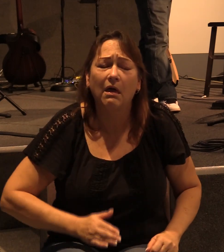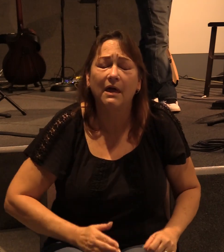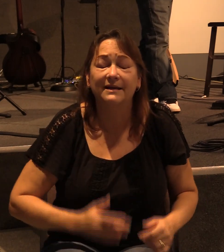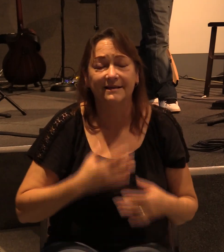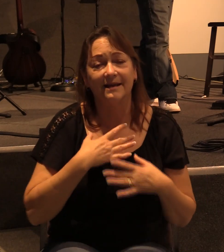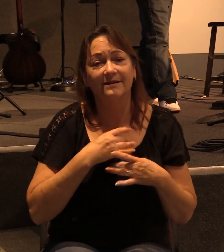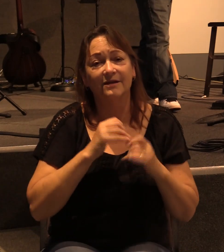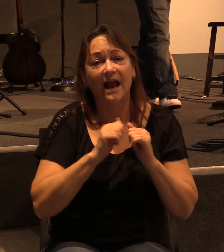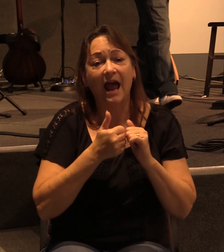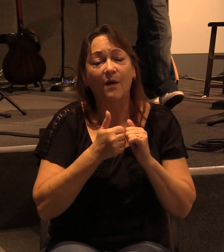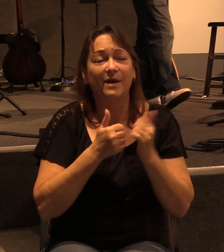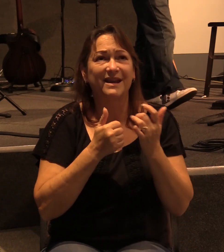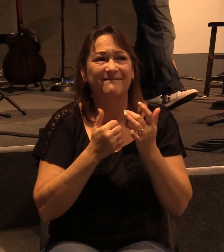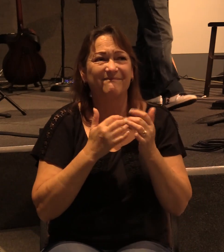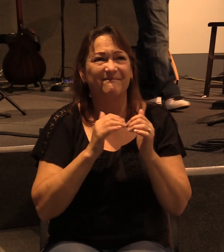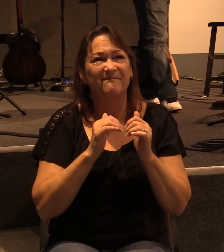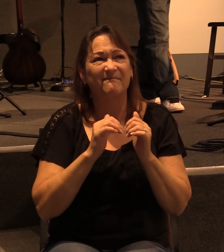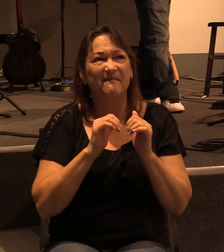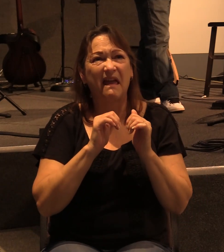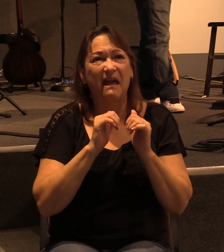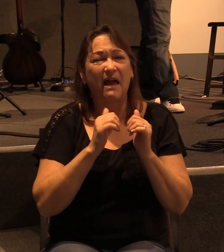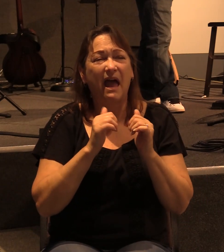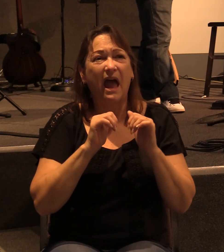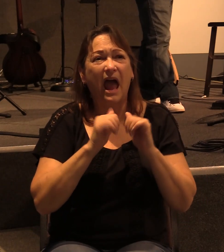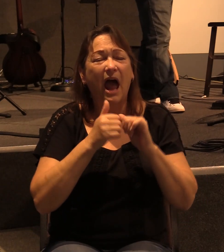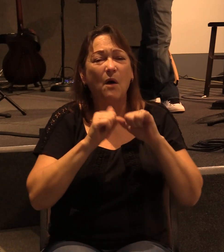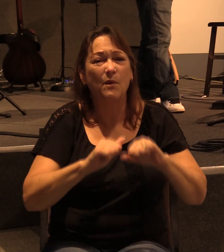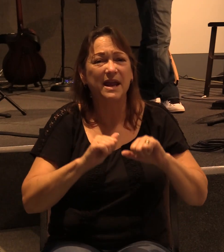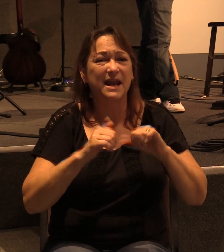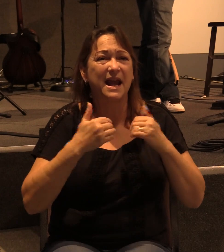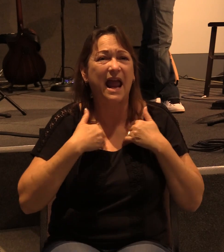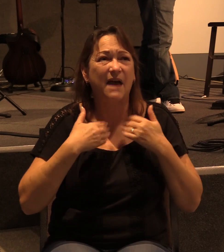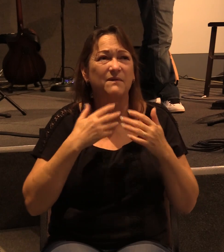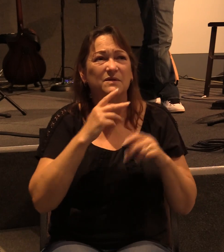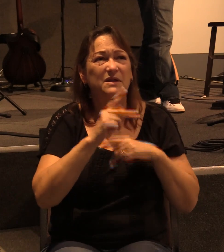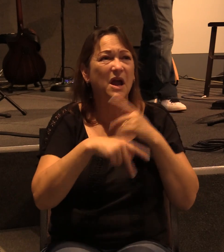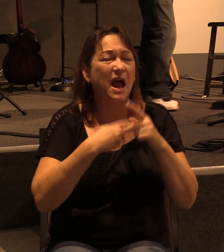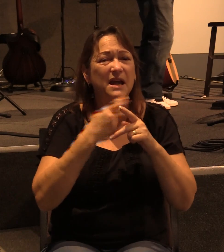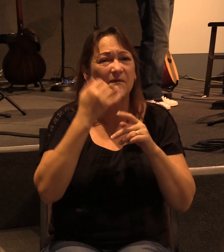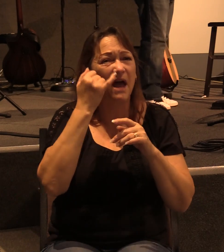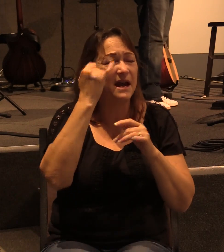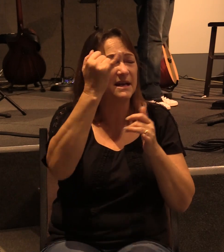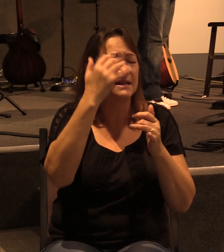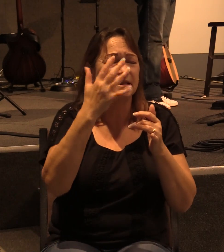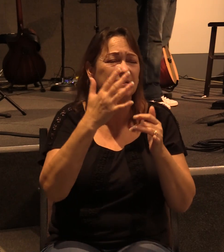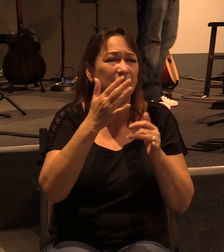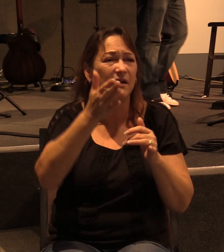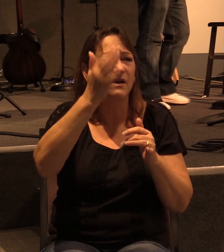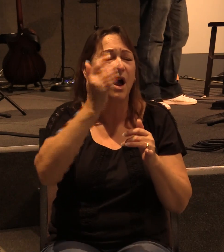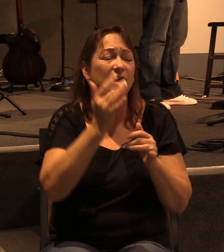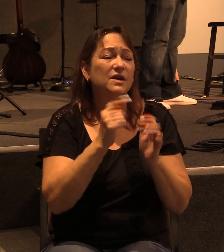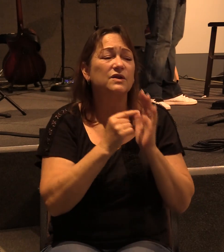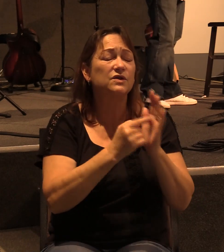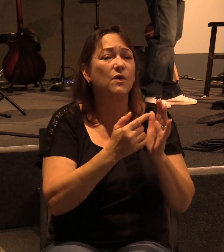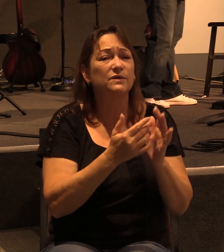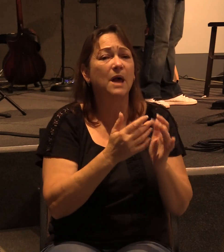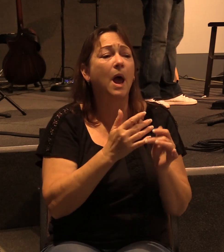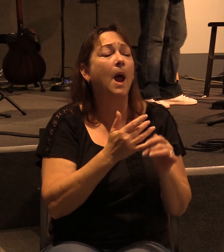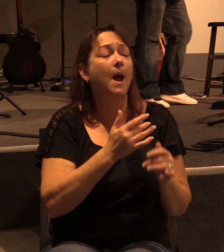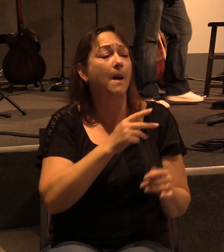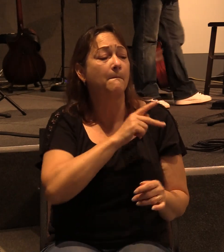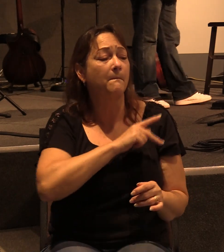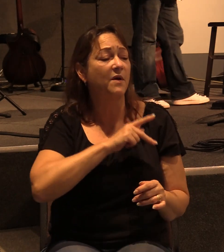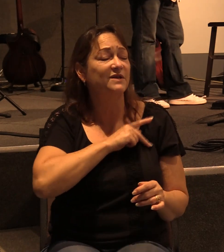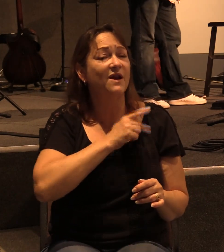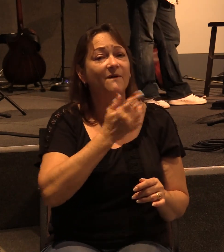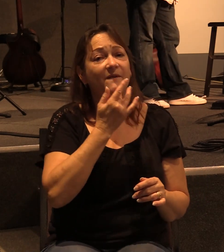It's interesting how we can get those kind of ideas. But Paul lays it out for us. God shows no personal favoritism to no man.